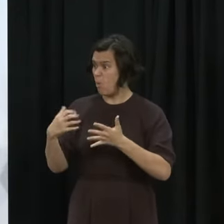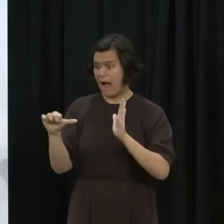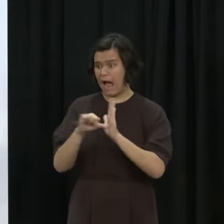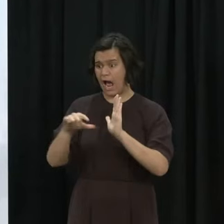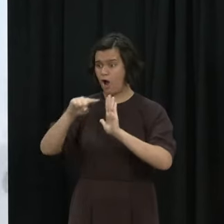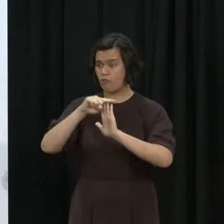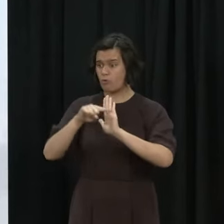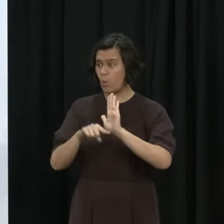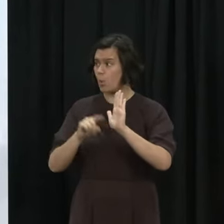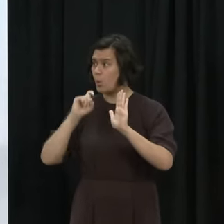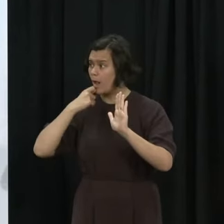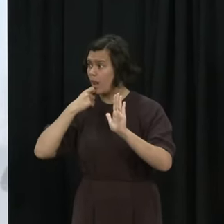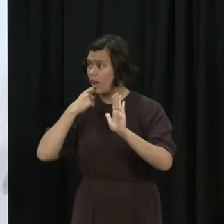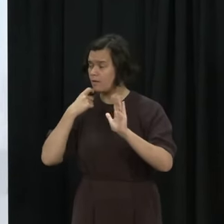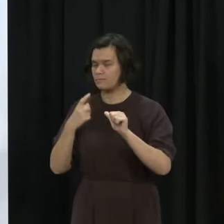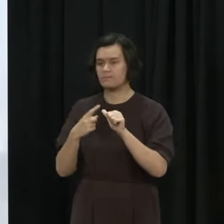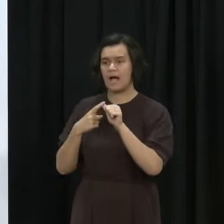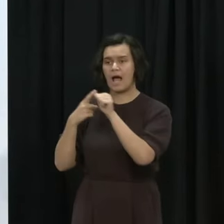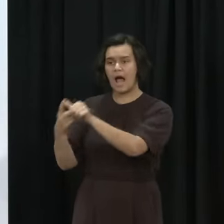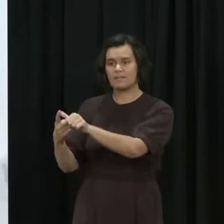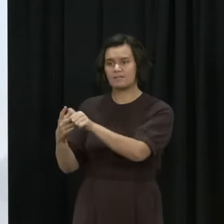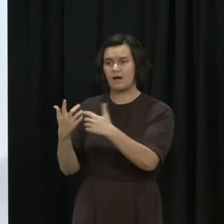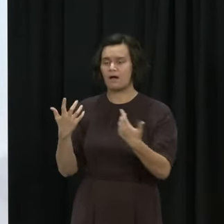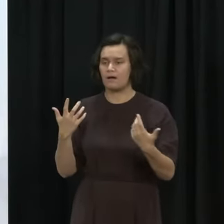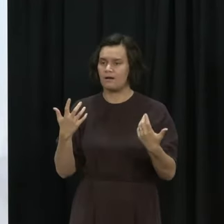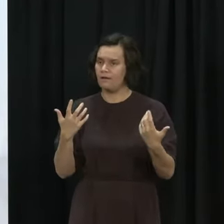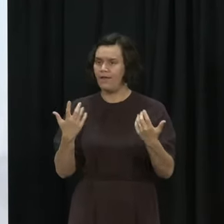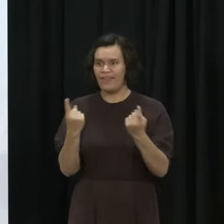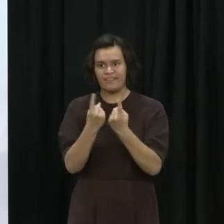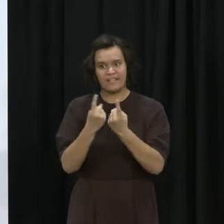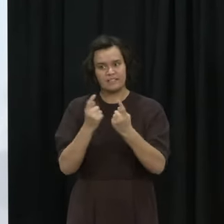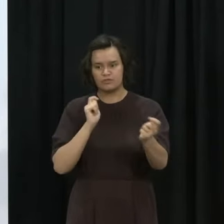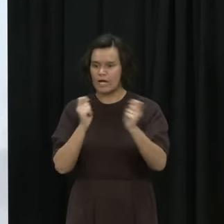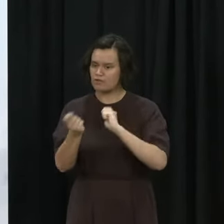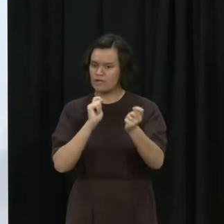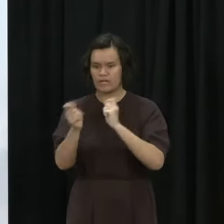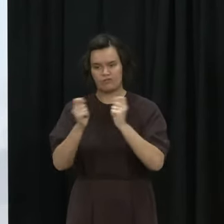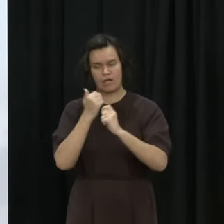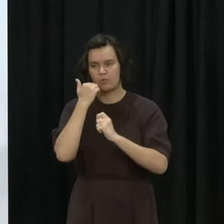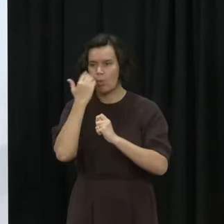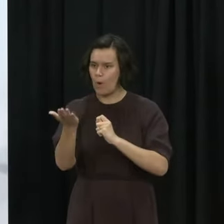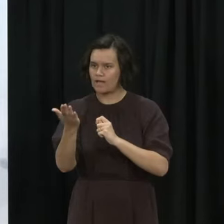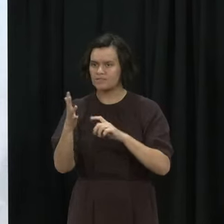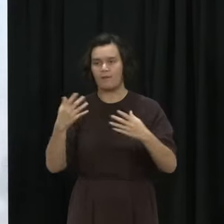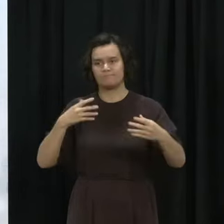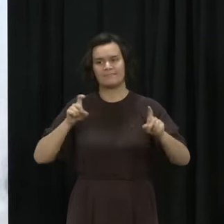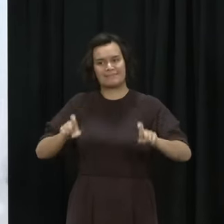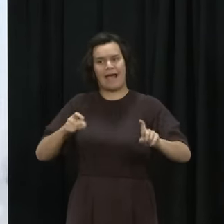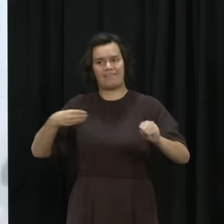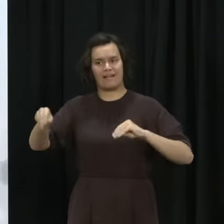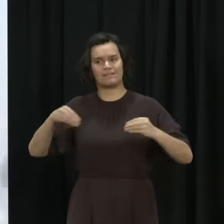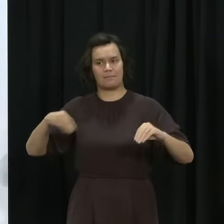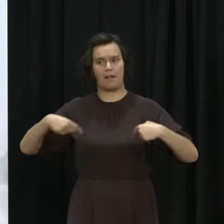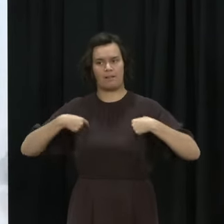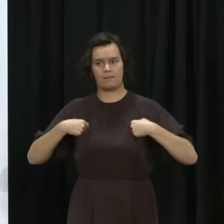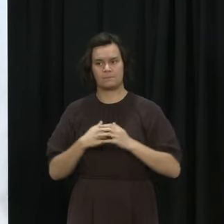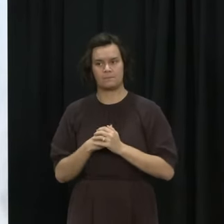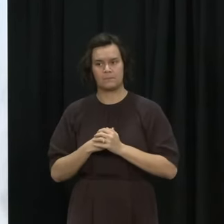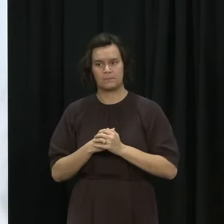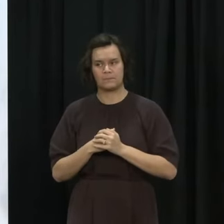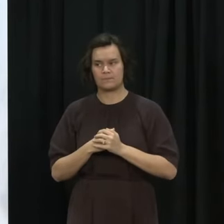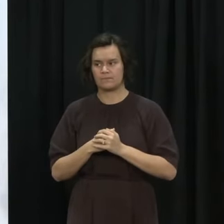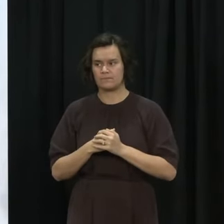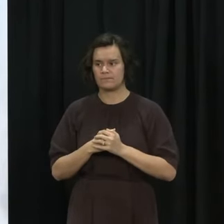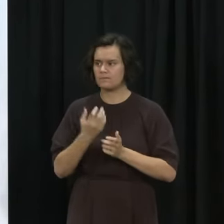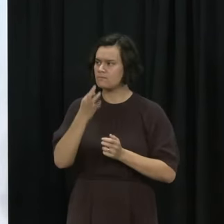and flexible you know things change all of the time when we're dealing with COVID-19 Sorry I said I'd come back to you So how concerned